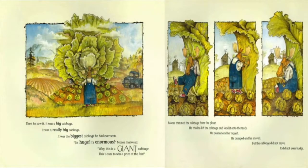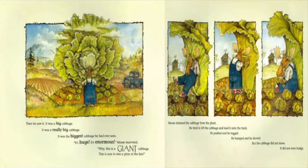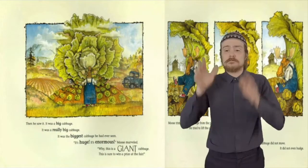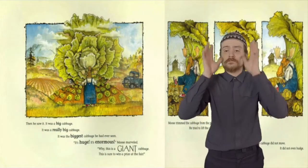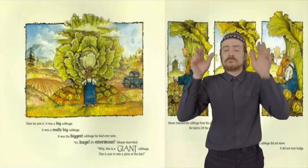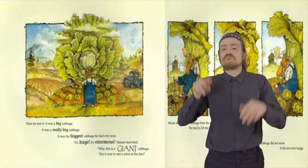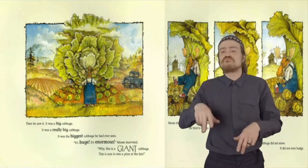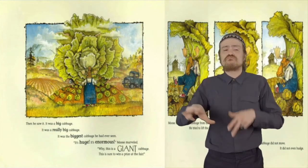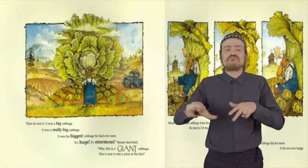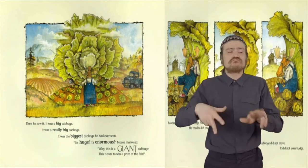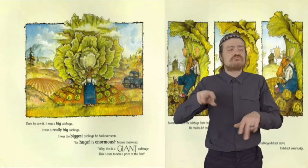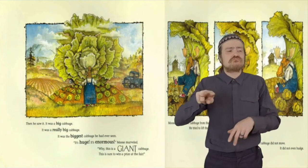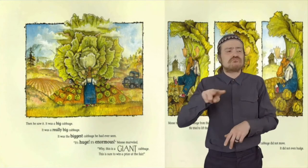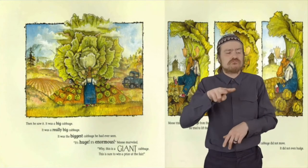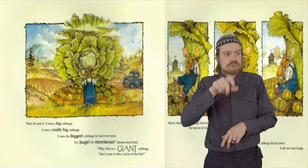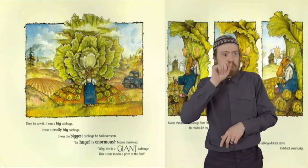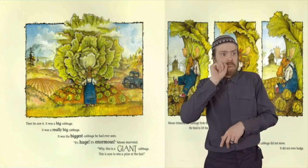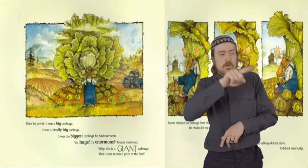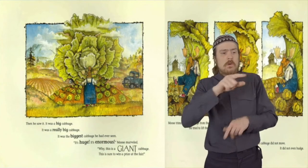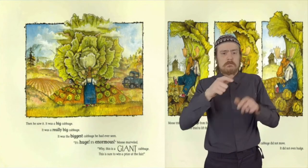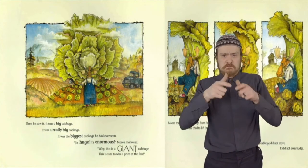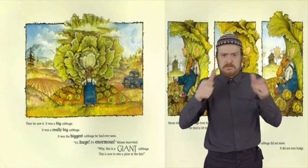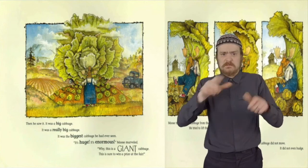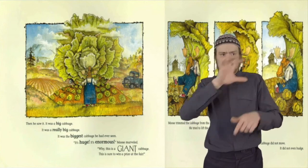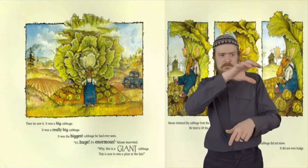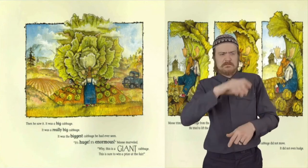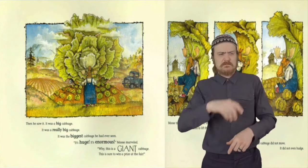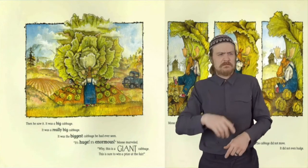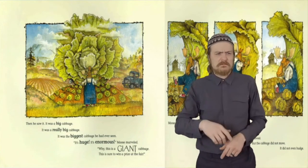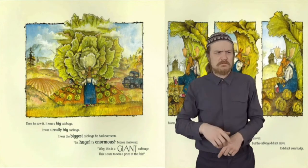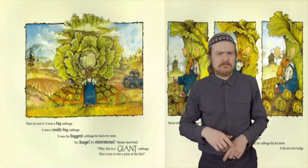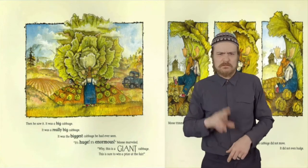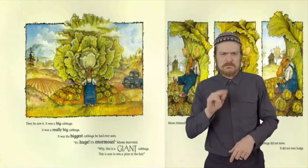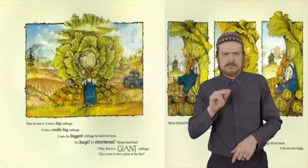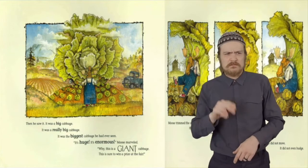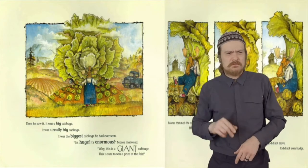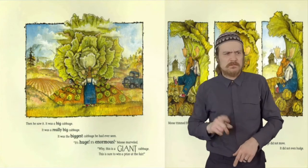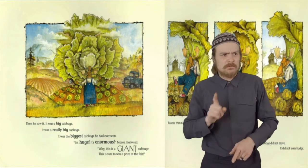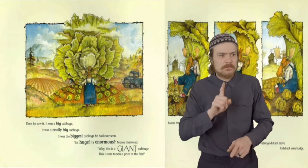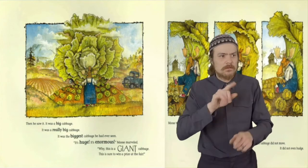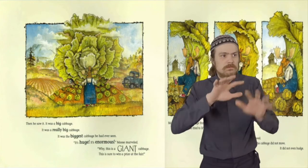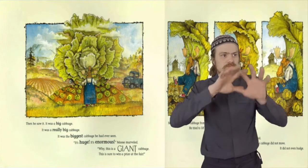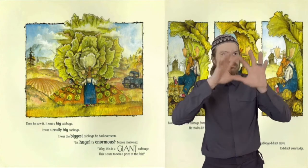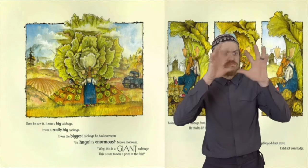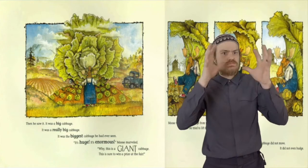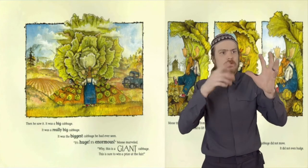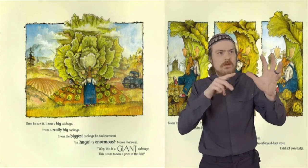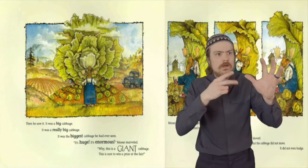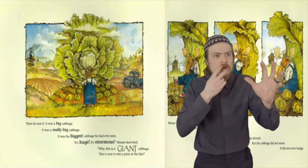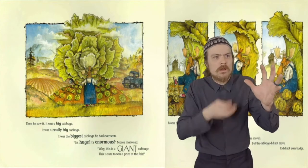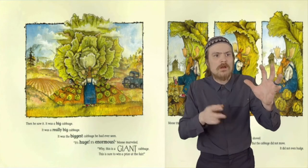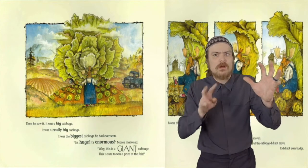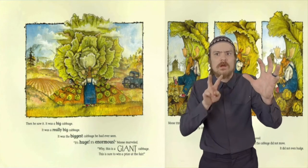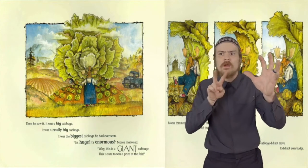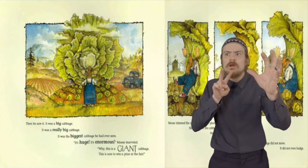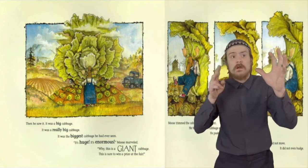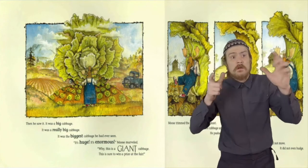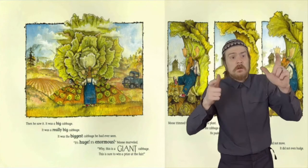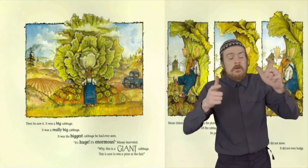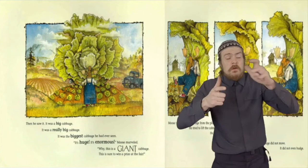Then he saw it. It was a big cabbage. It was a really big cabbage. It was the biggest cabbage